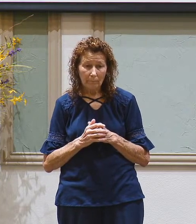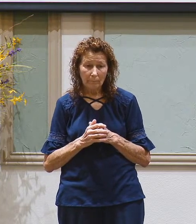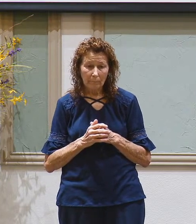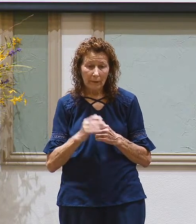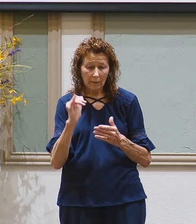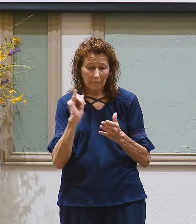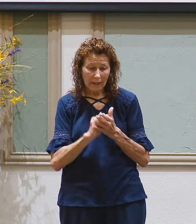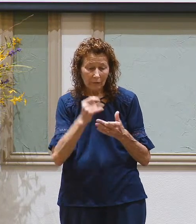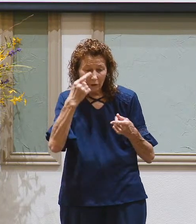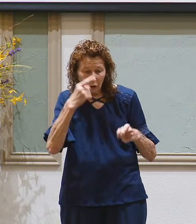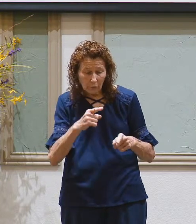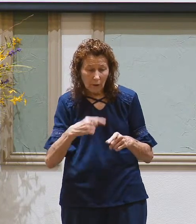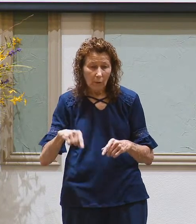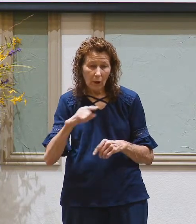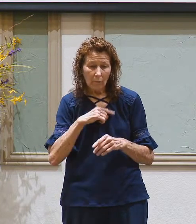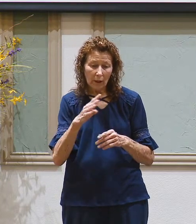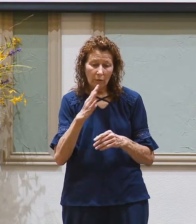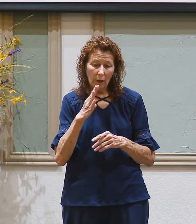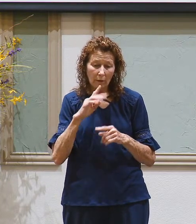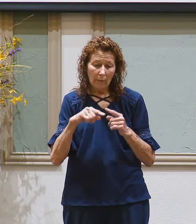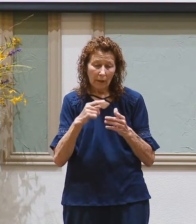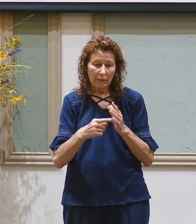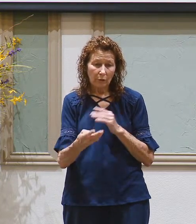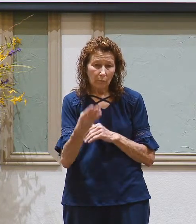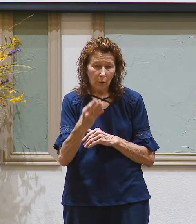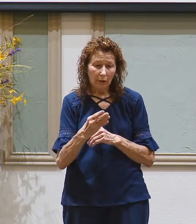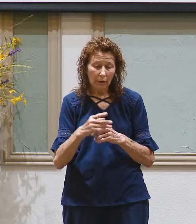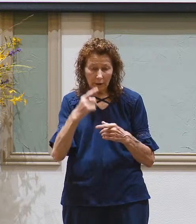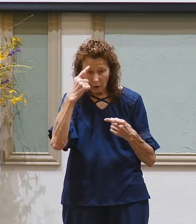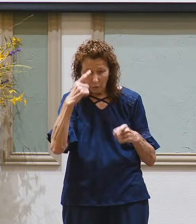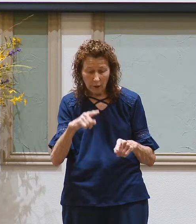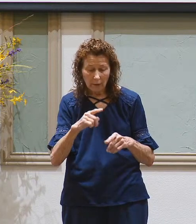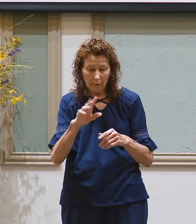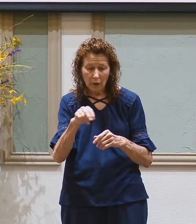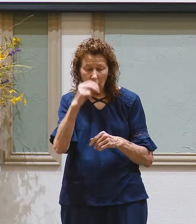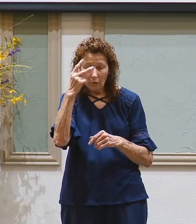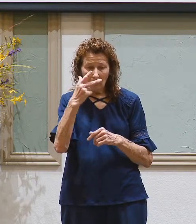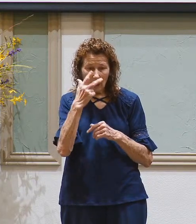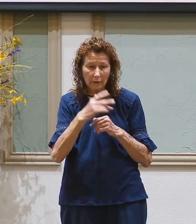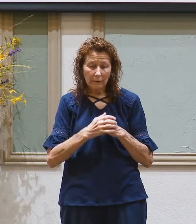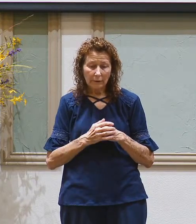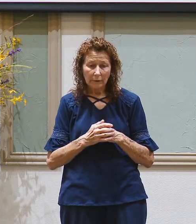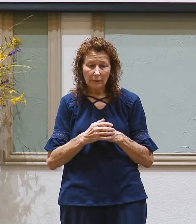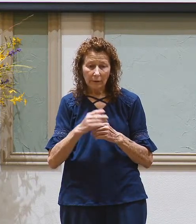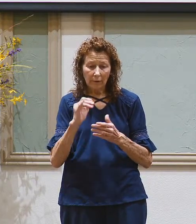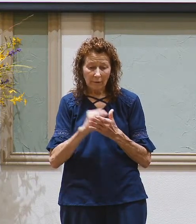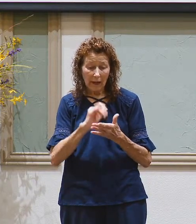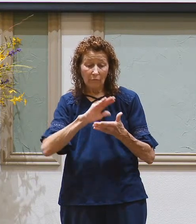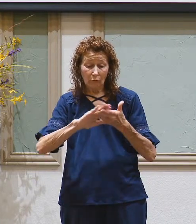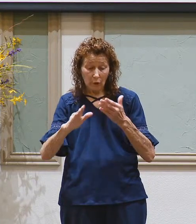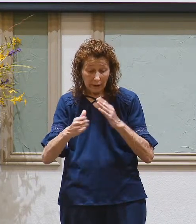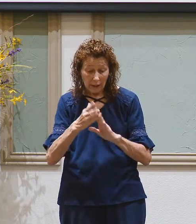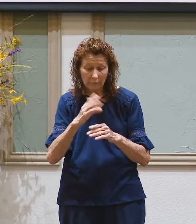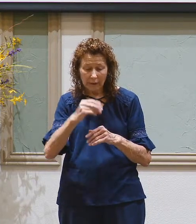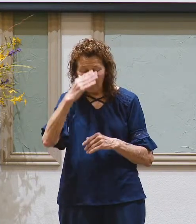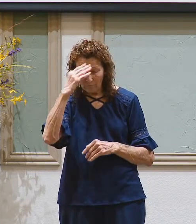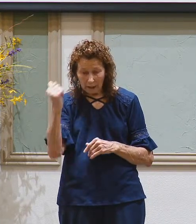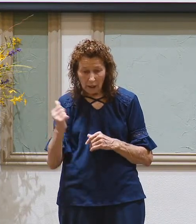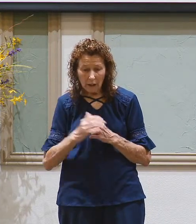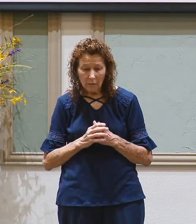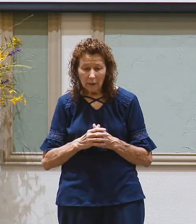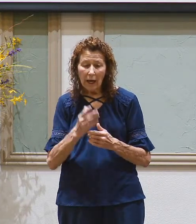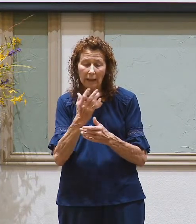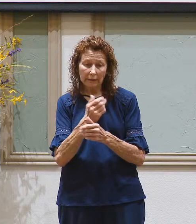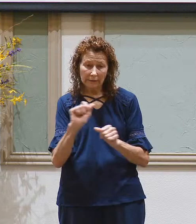that's the covenant we've been talking about this morning and it's a covenant of grace a grace that forgives and forgets and